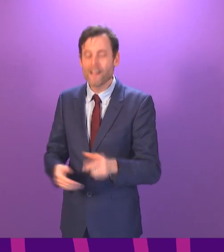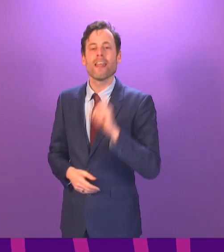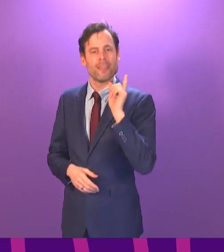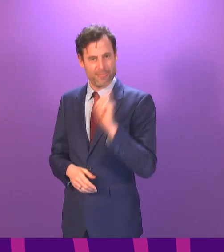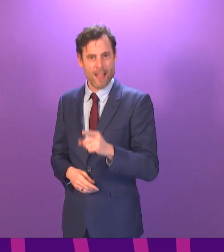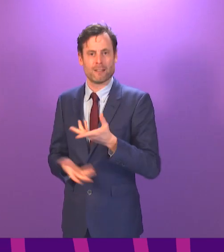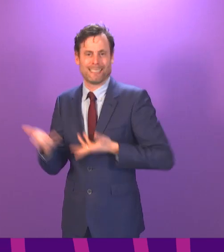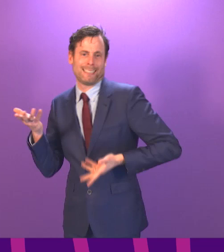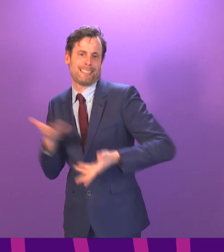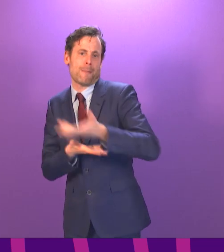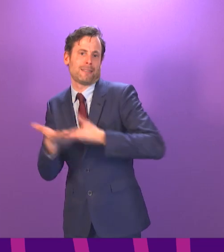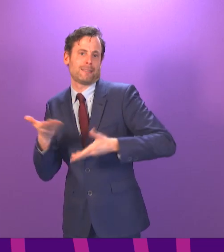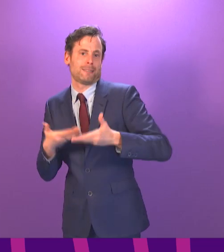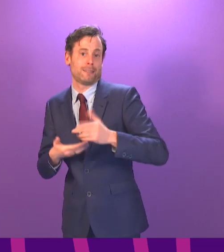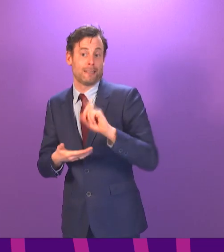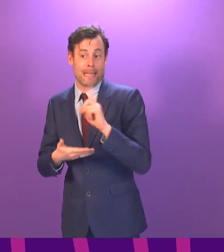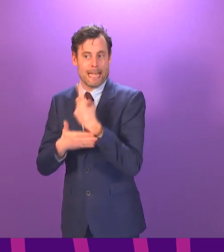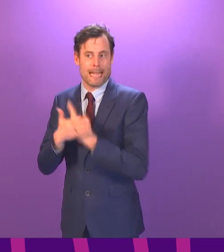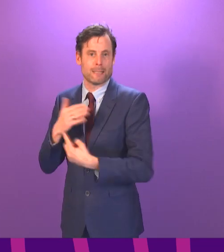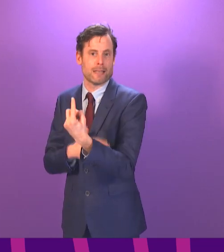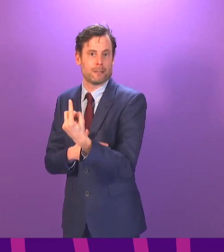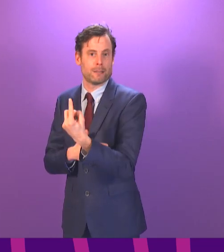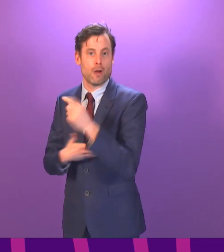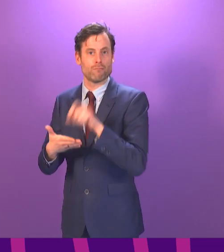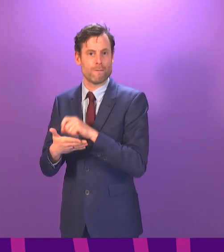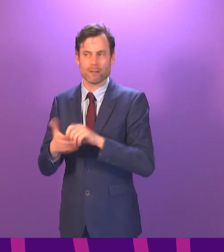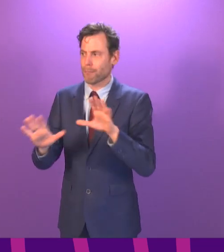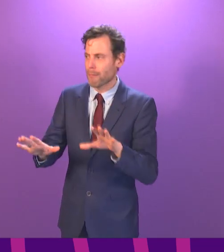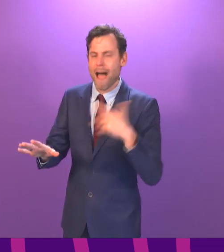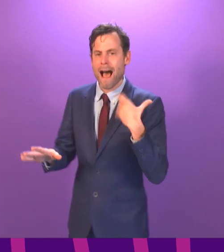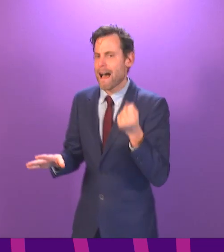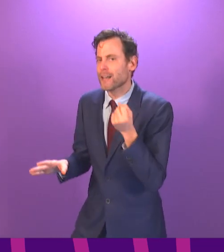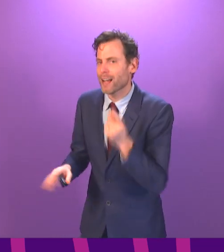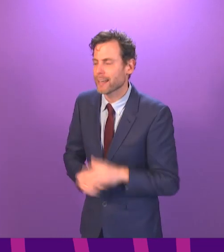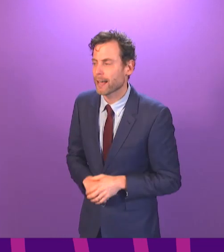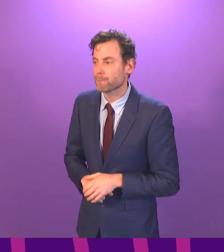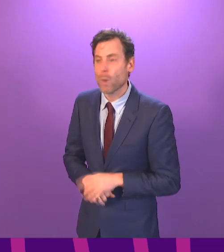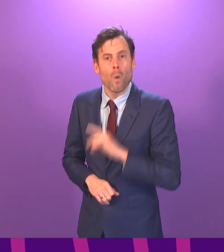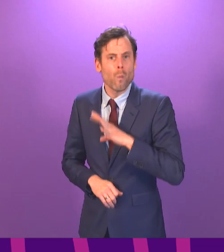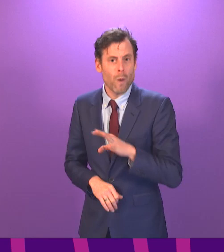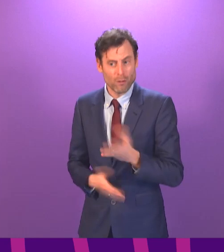properly. And here's an idea, let's allow the people of Scotland to decide their own future.